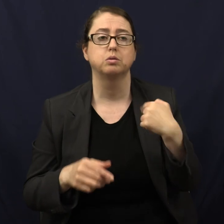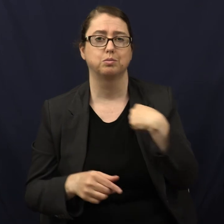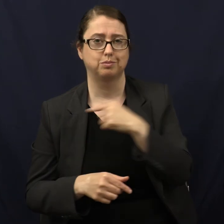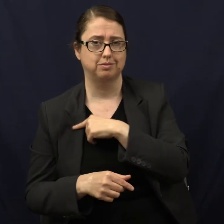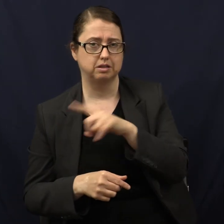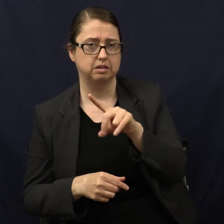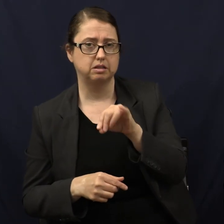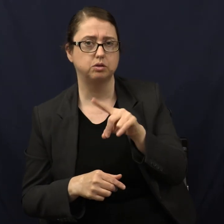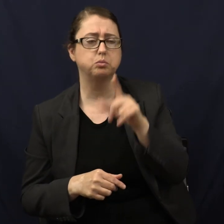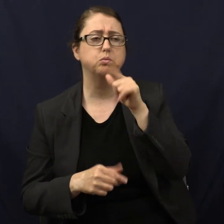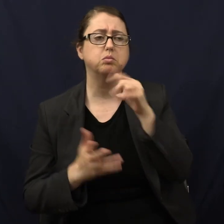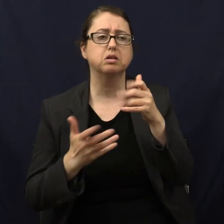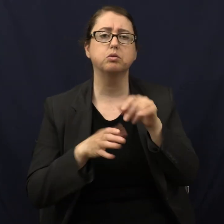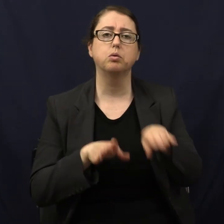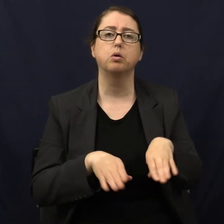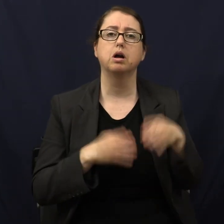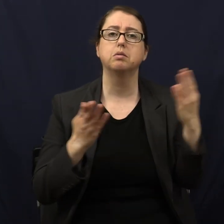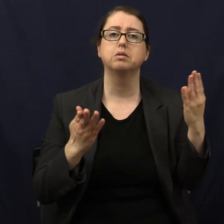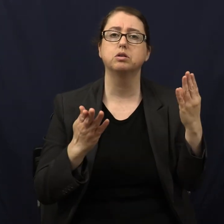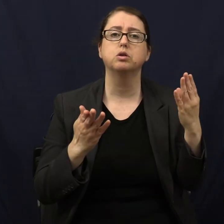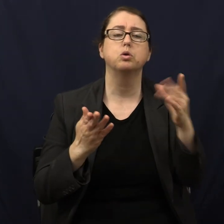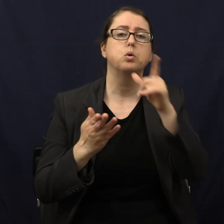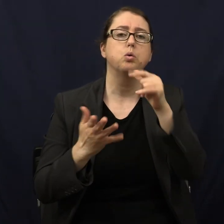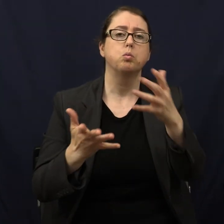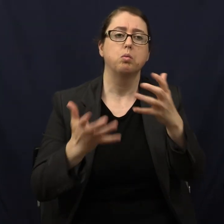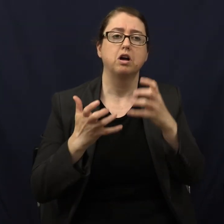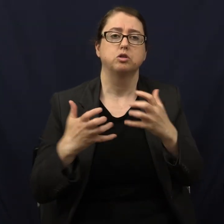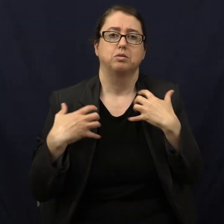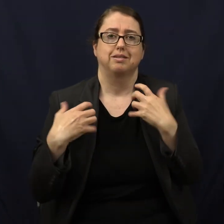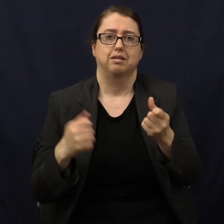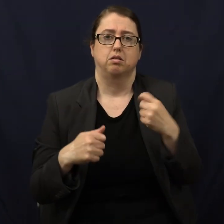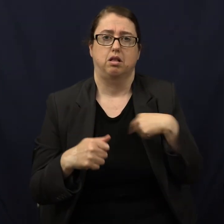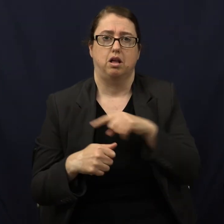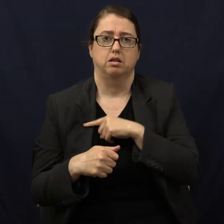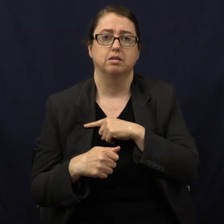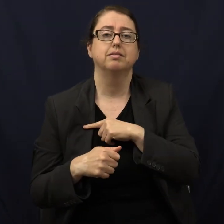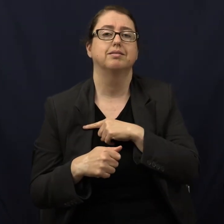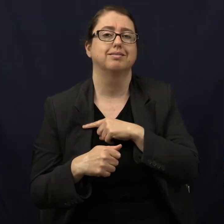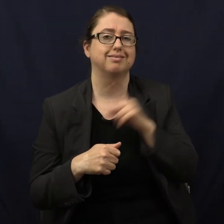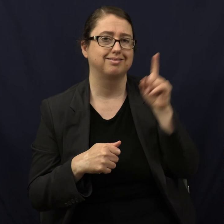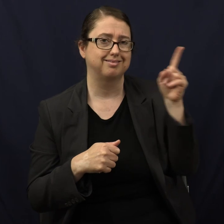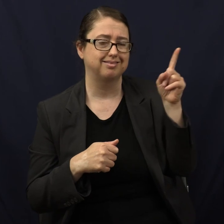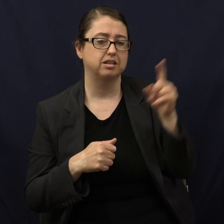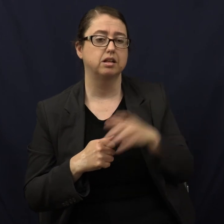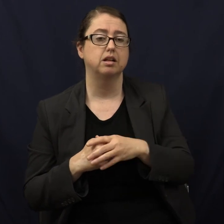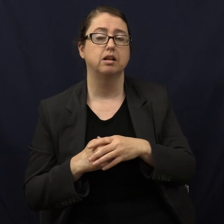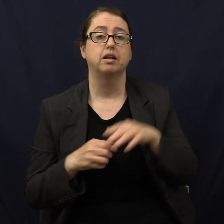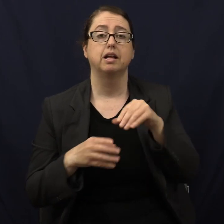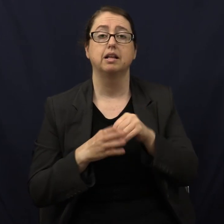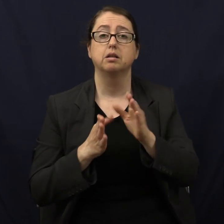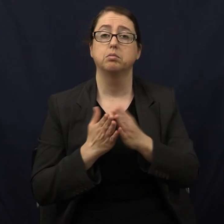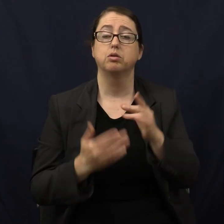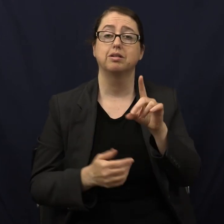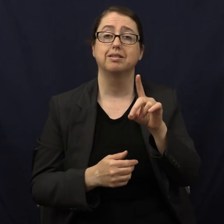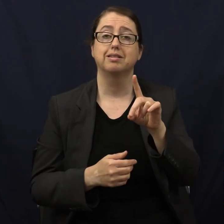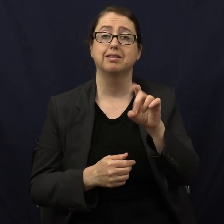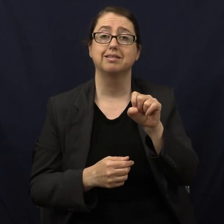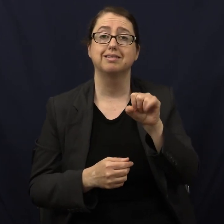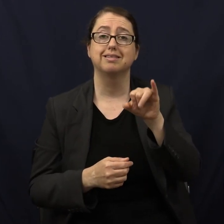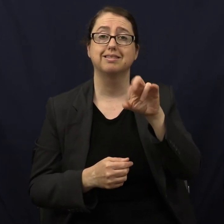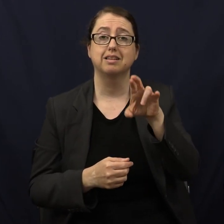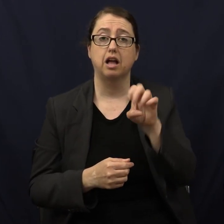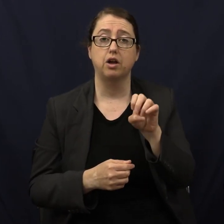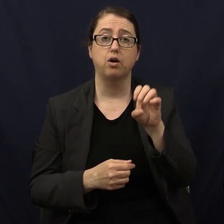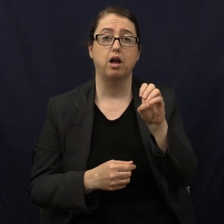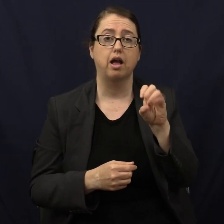And who wants to open them? Who wants to heal us? Did you know that in Desire of Ages, Ellen White